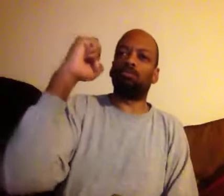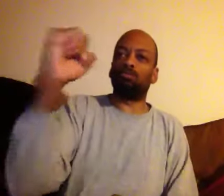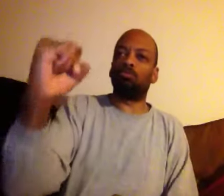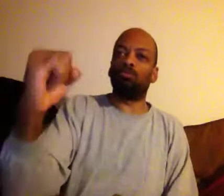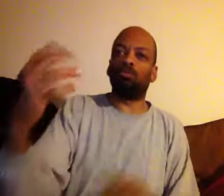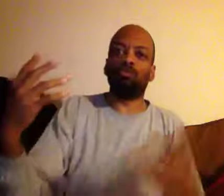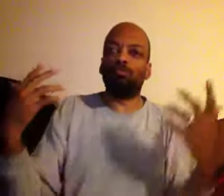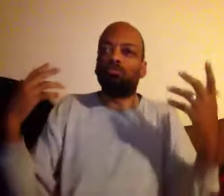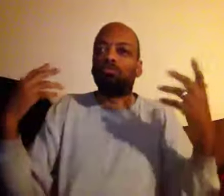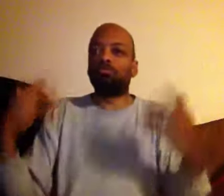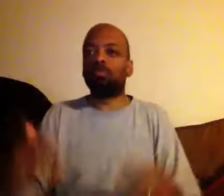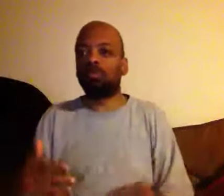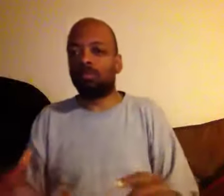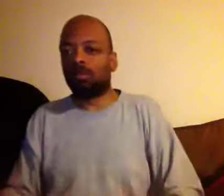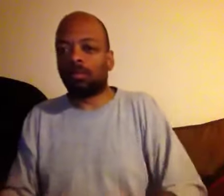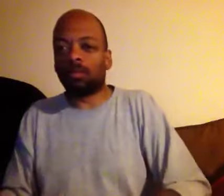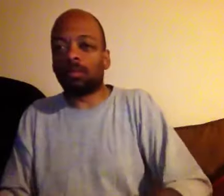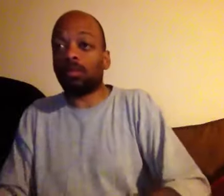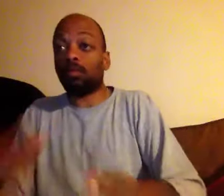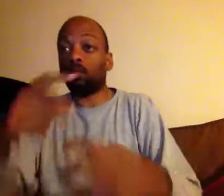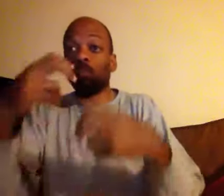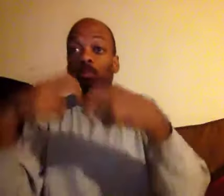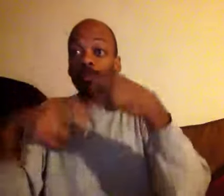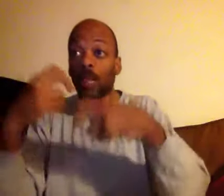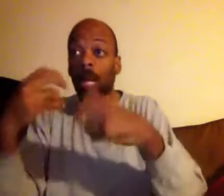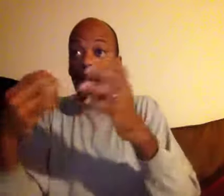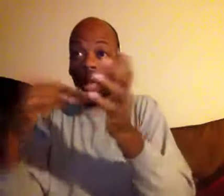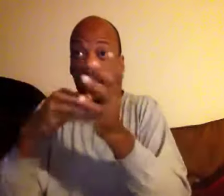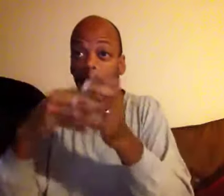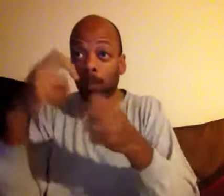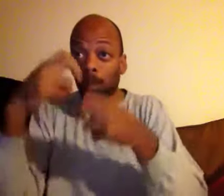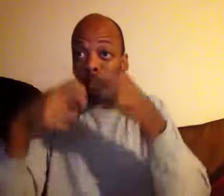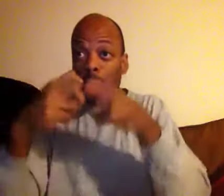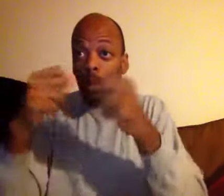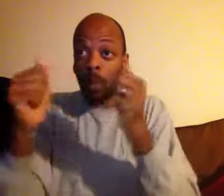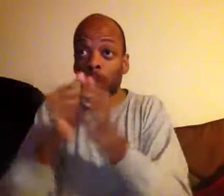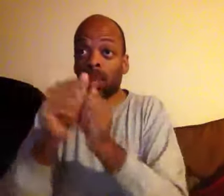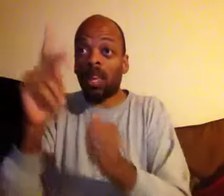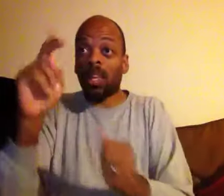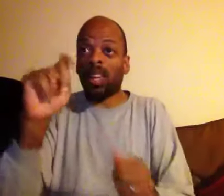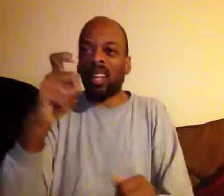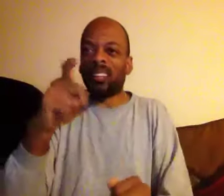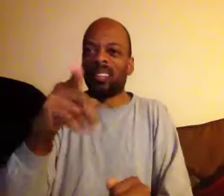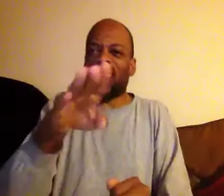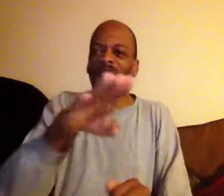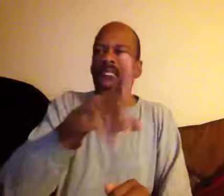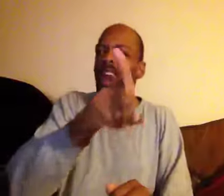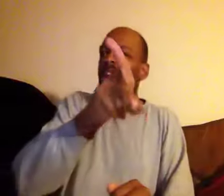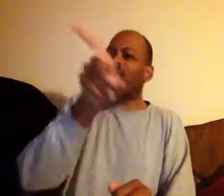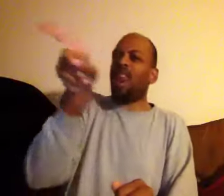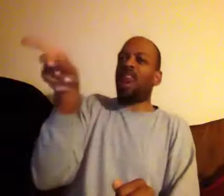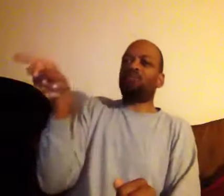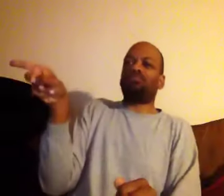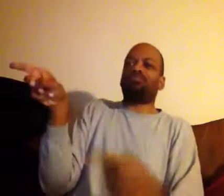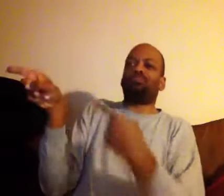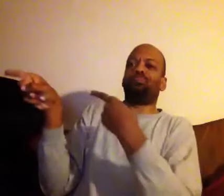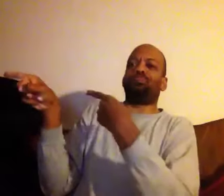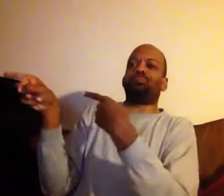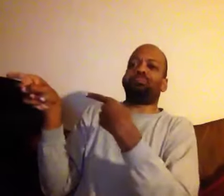you're okay yeah you're yeah yeah yeah yeah